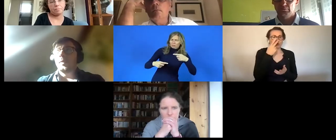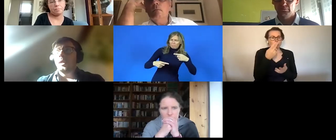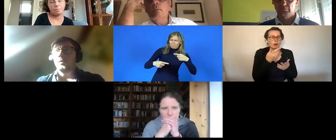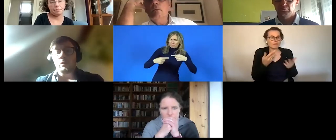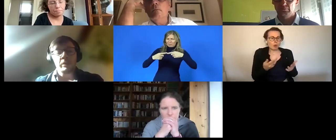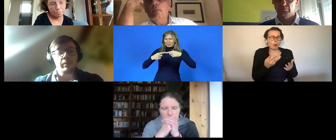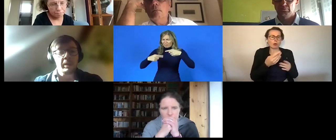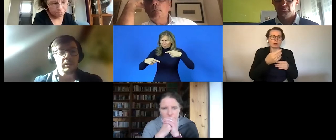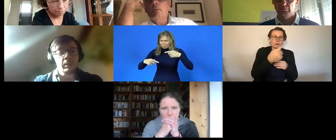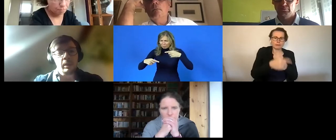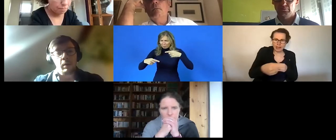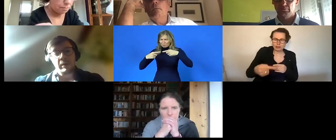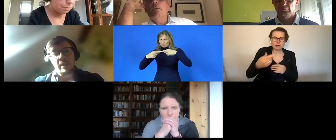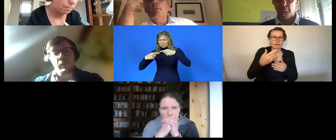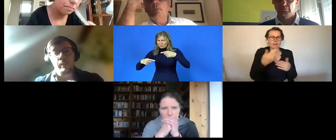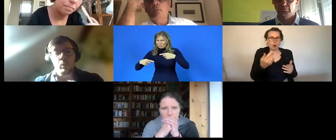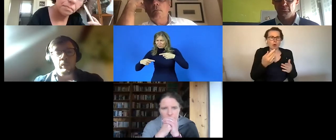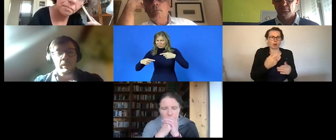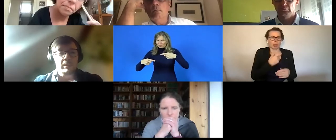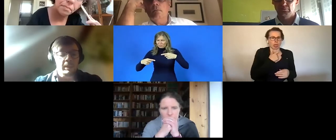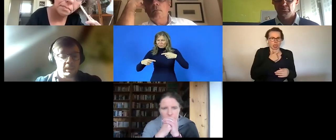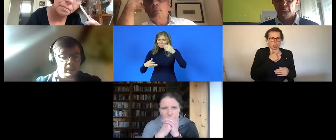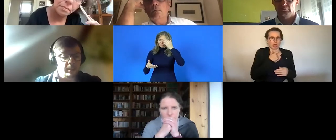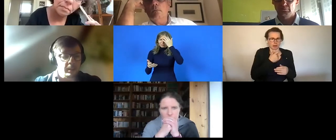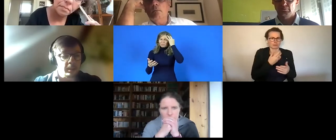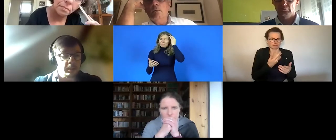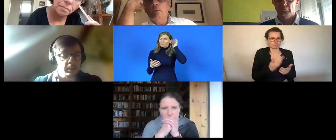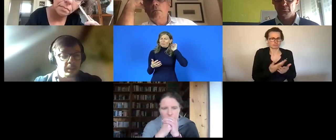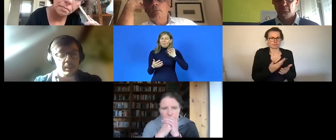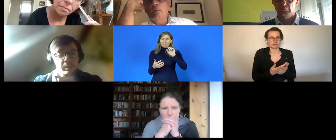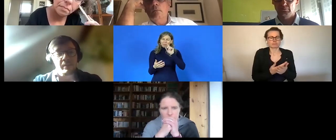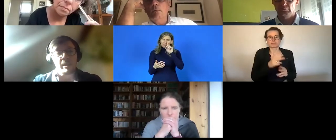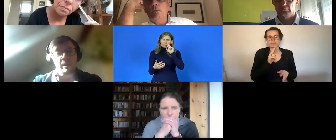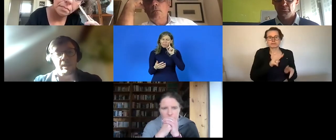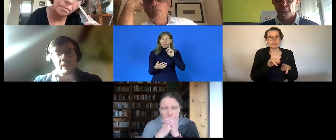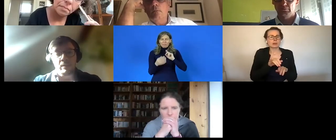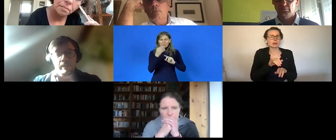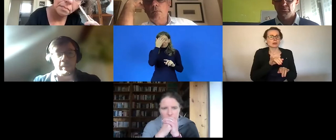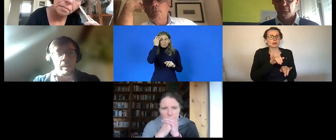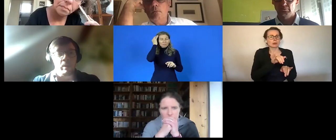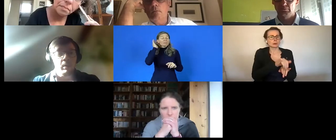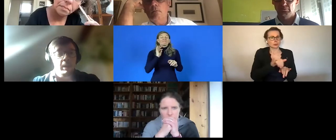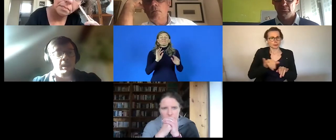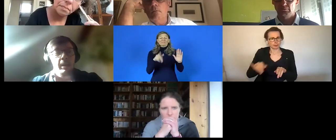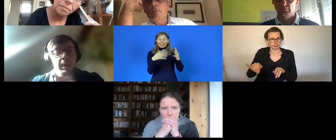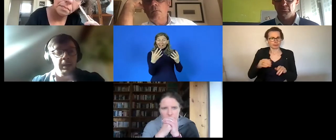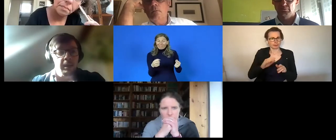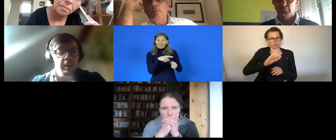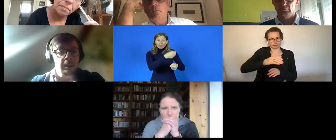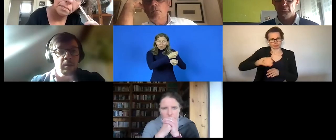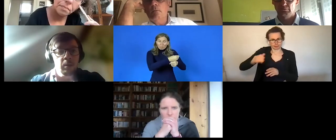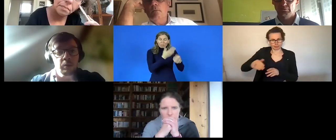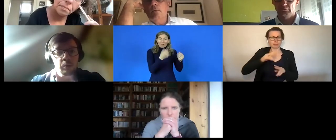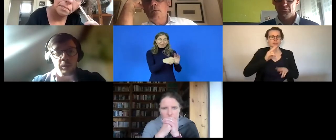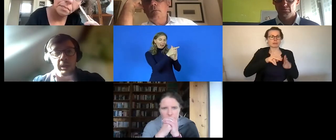let's say consideration of this type of employment in in in specific legislation and now like